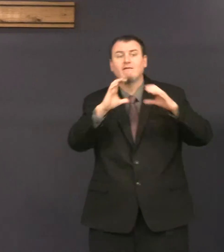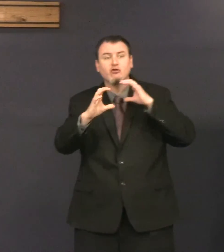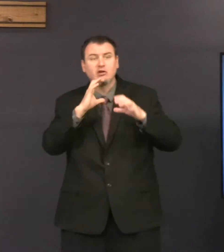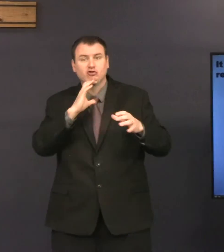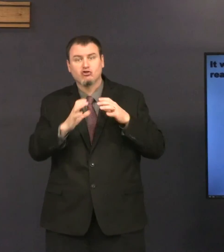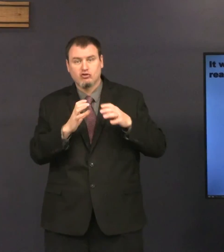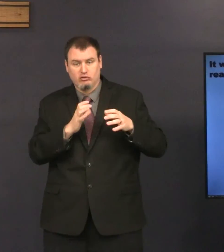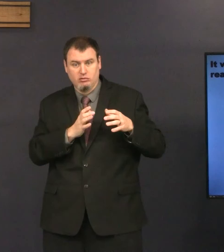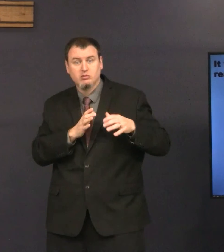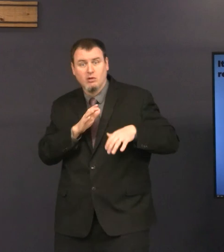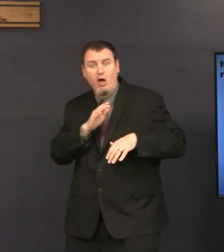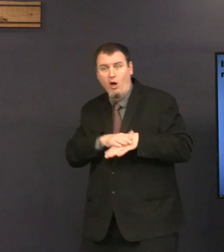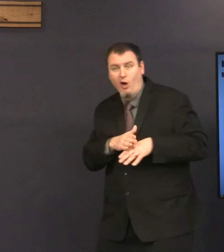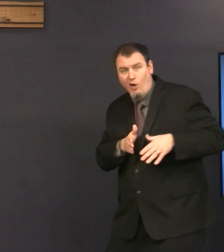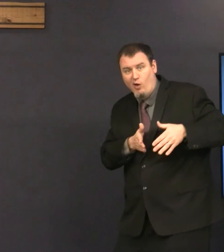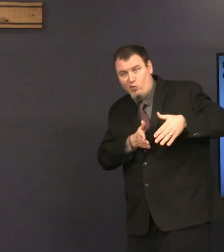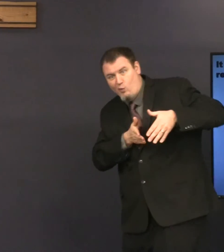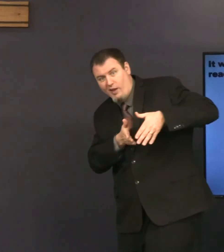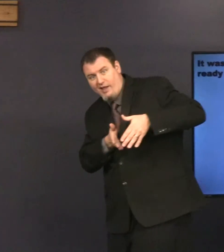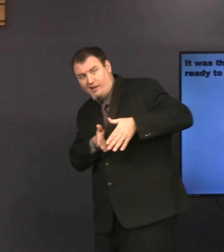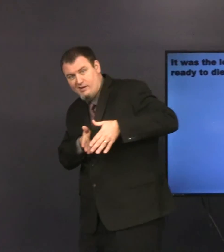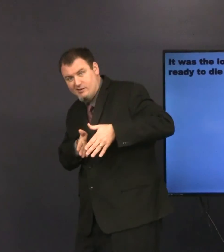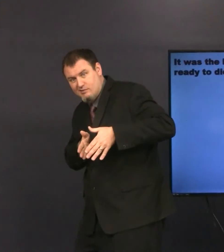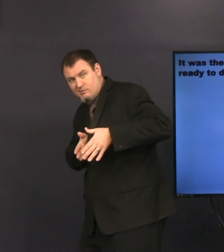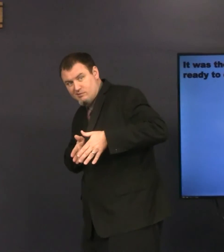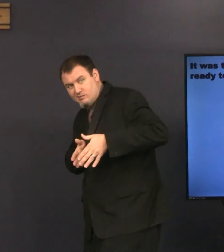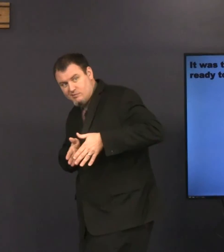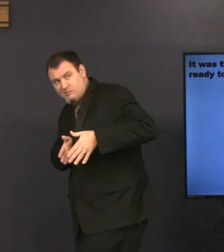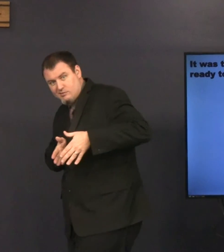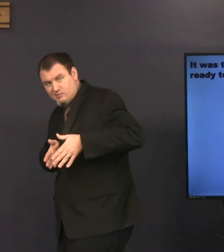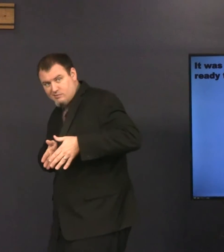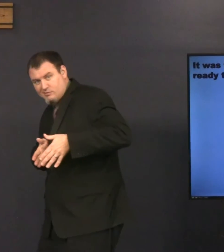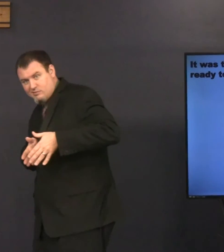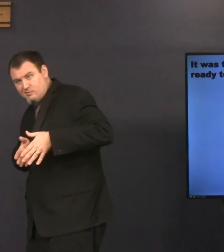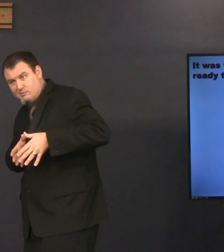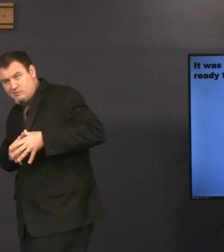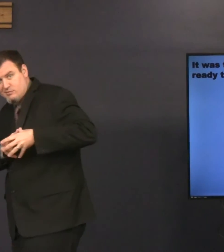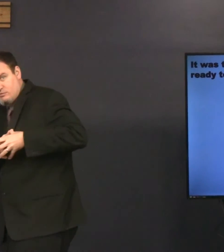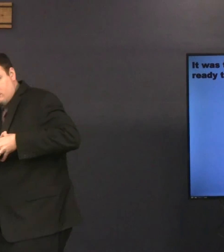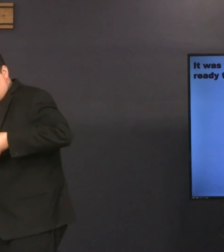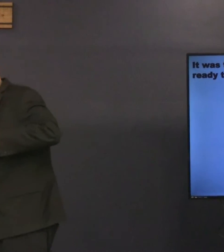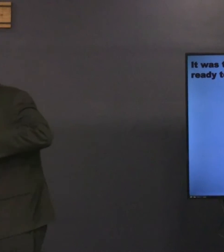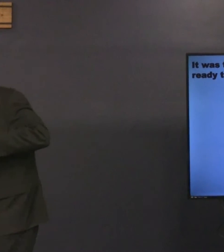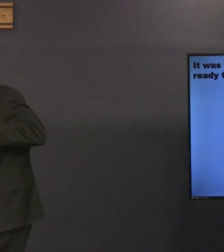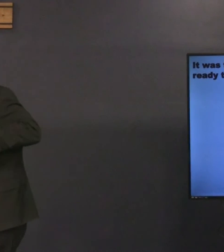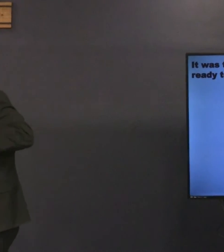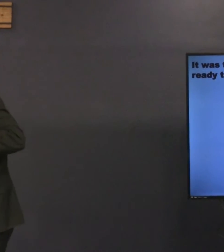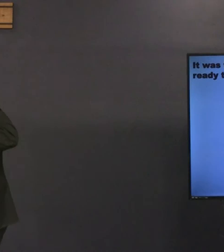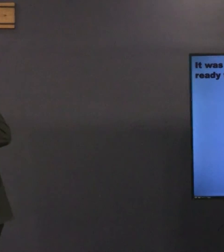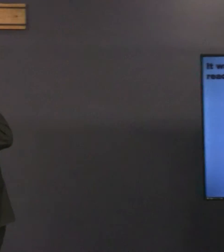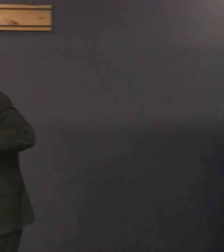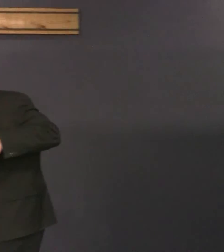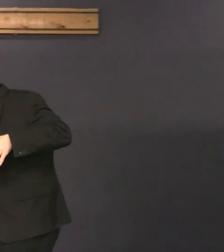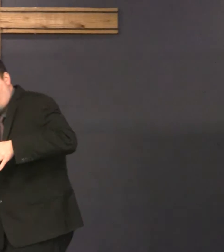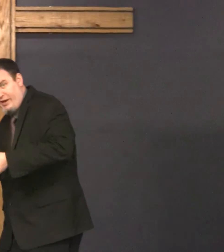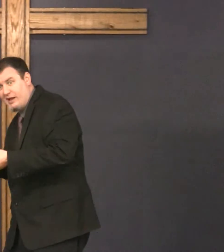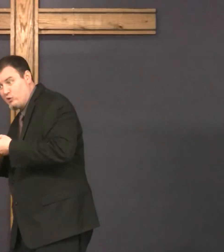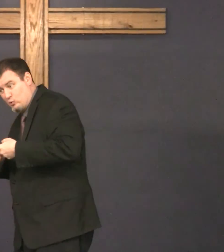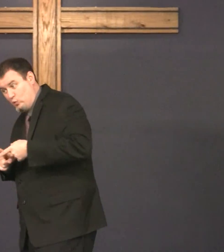four full chapters of Red Ink was his conversation with them as they were walking on the way to the Garden of December.